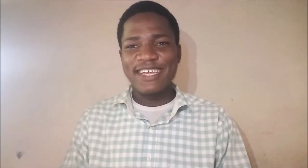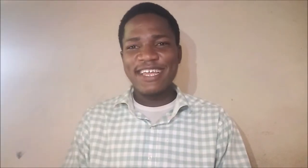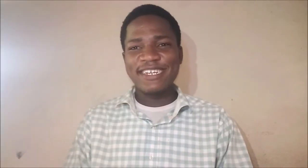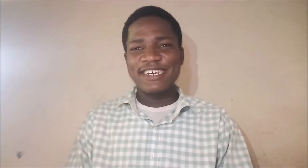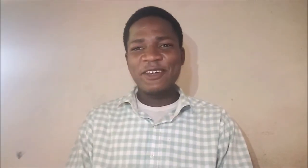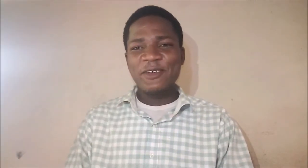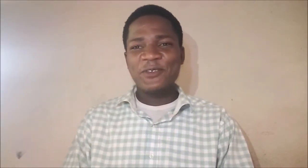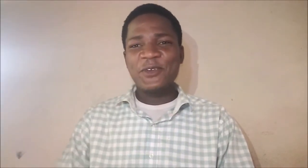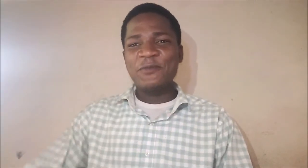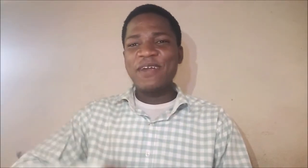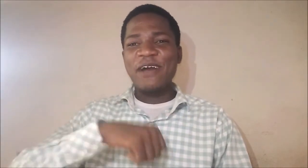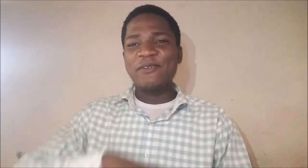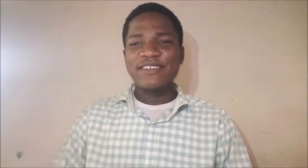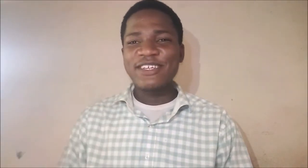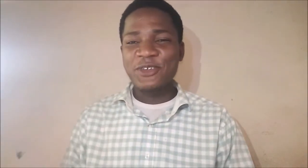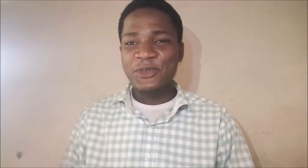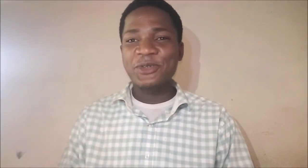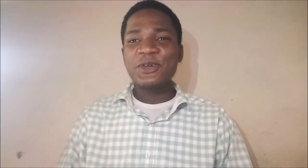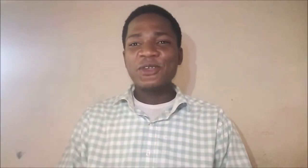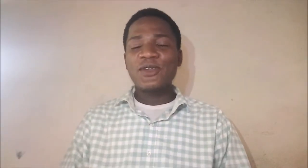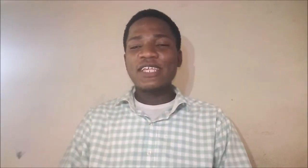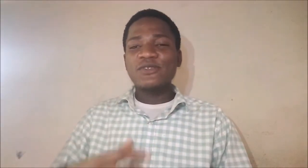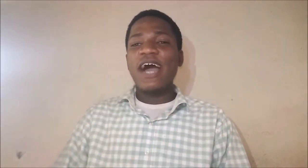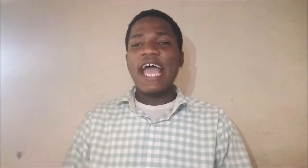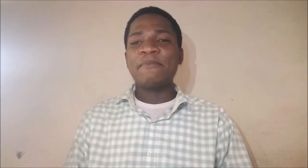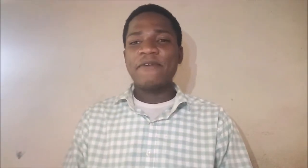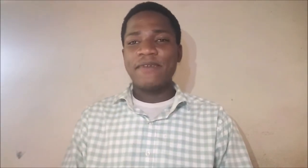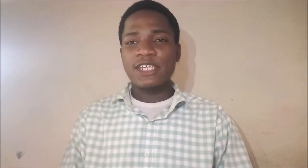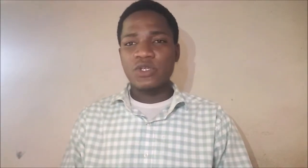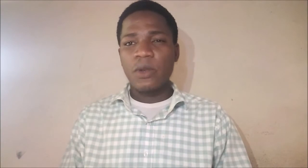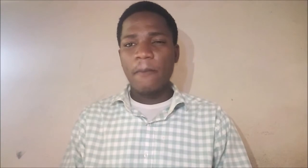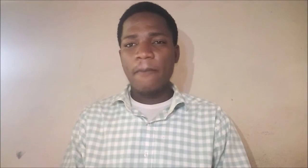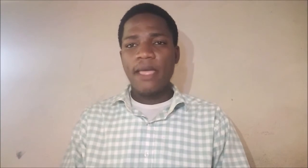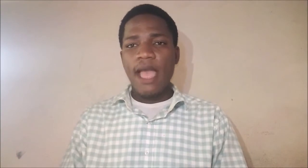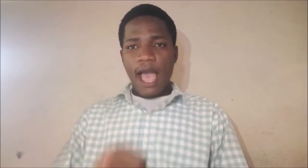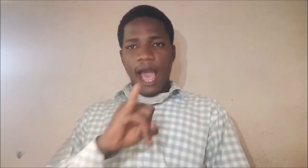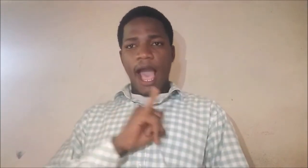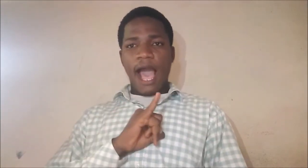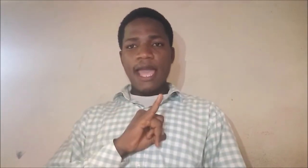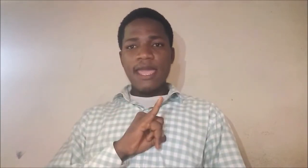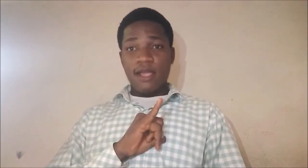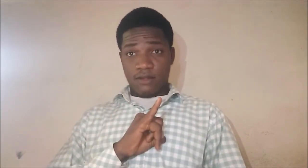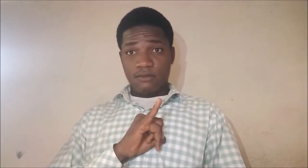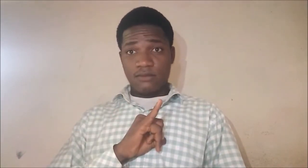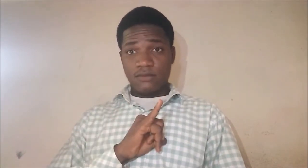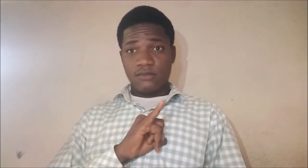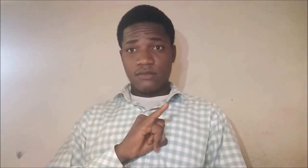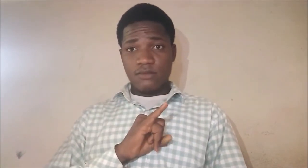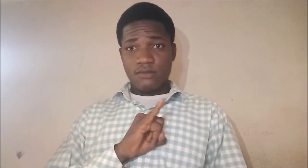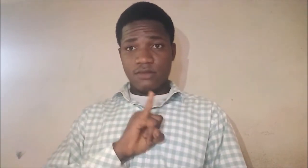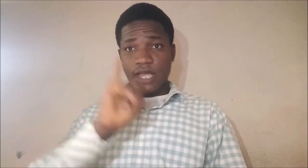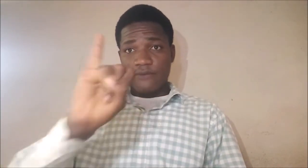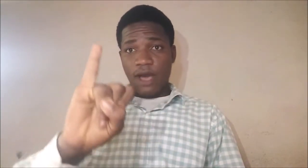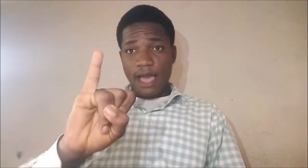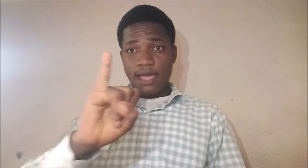say that. To feel proud. It's good. So let's do, am my father's son. I, sign for I,